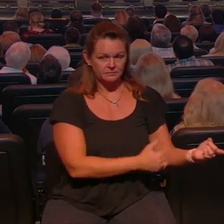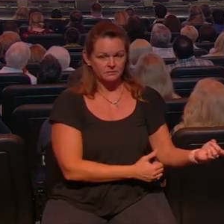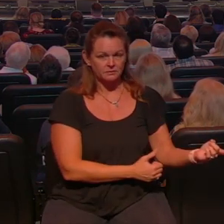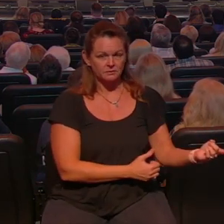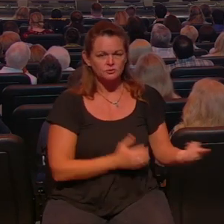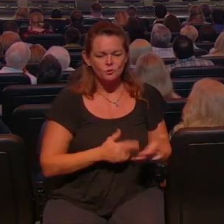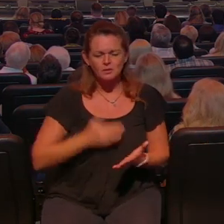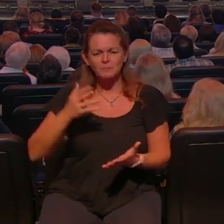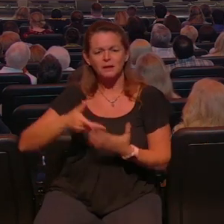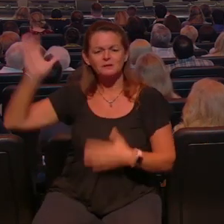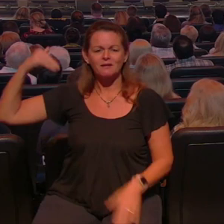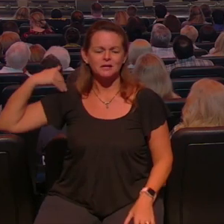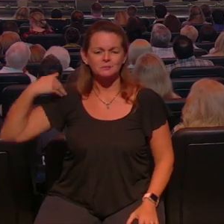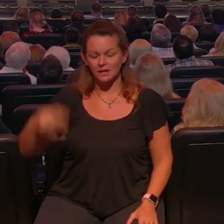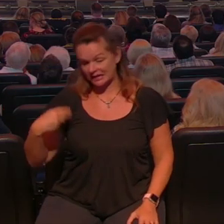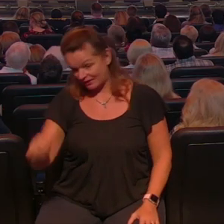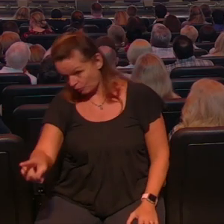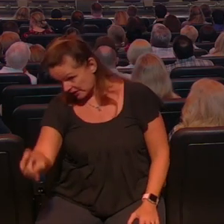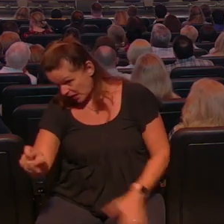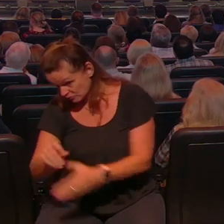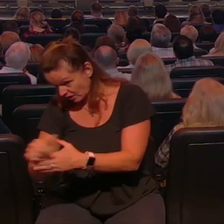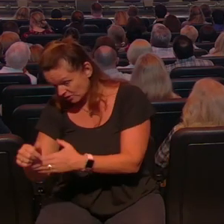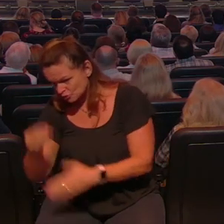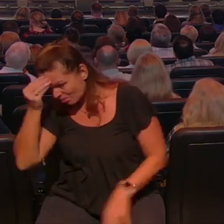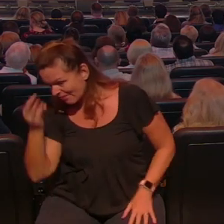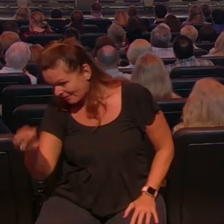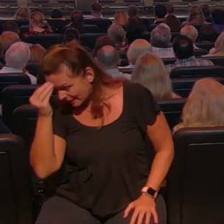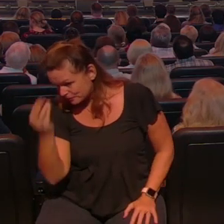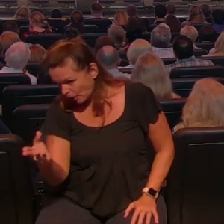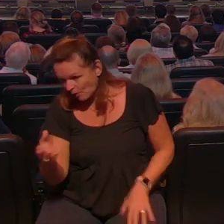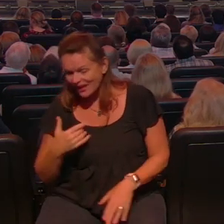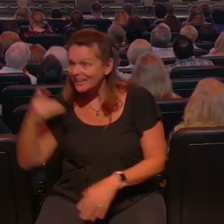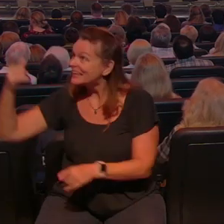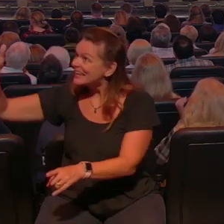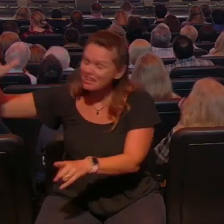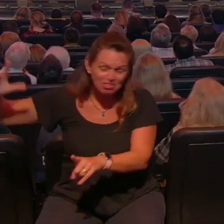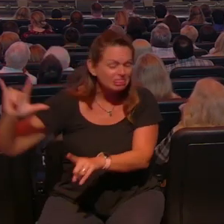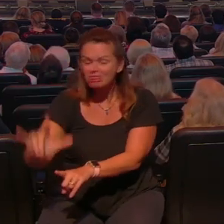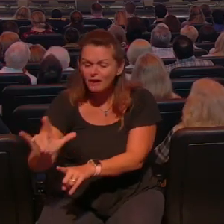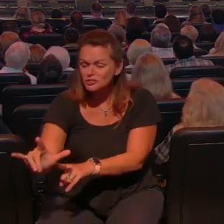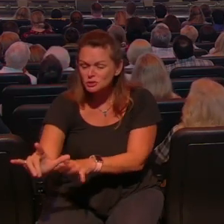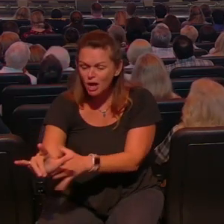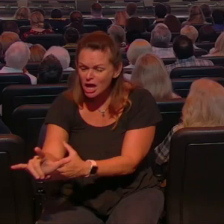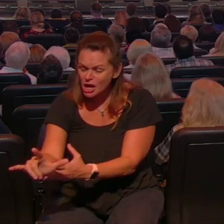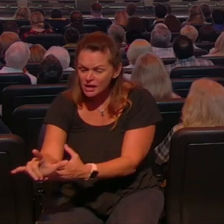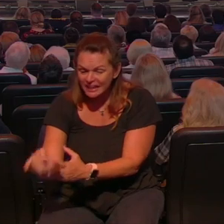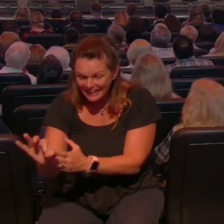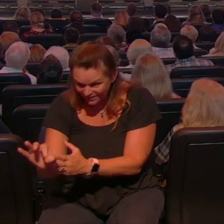God tells me to give a hundred dollar bill to people to tell them that he loves you and he'll change your life if you'll give him control of your life